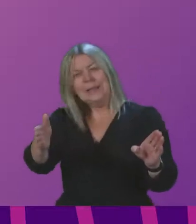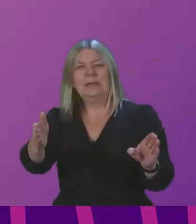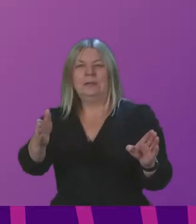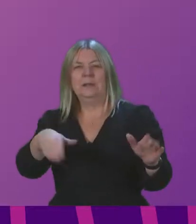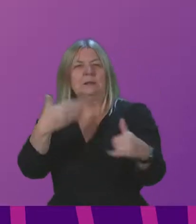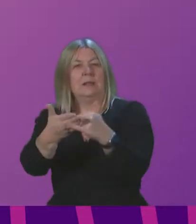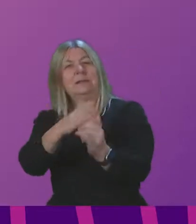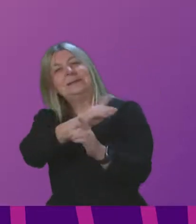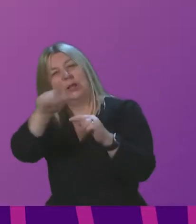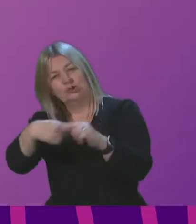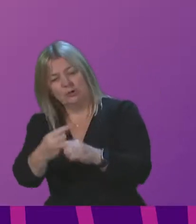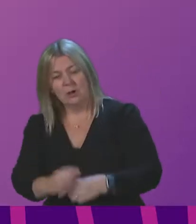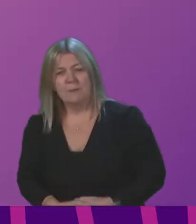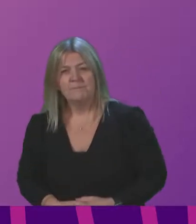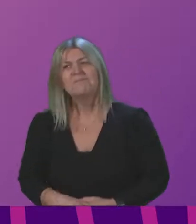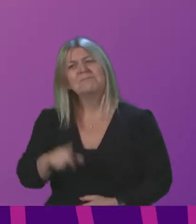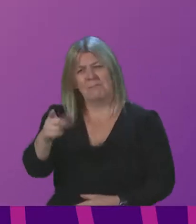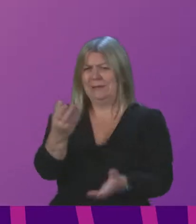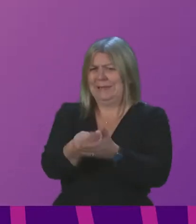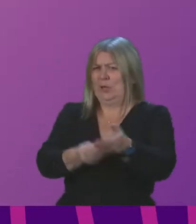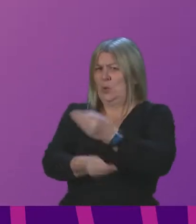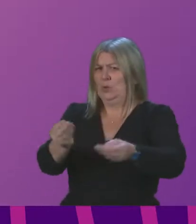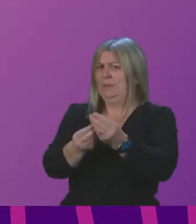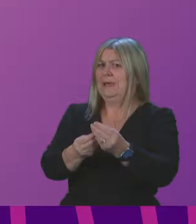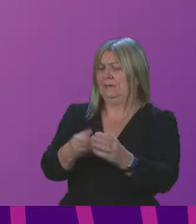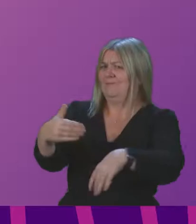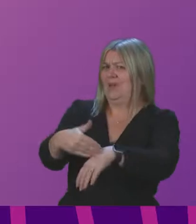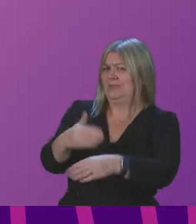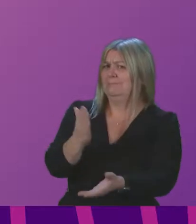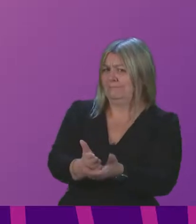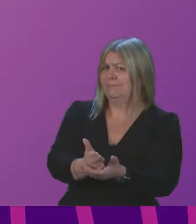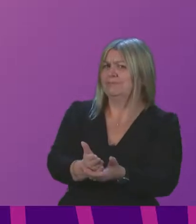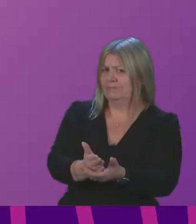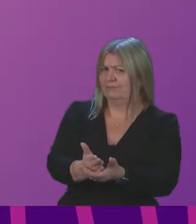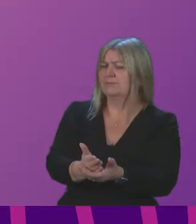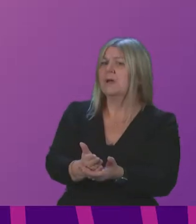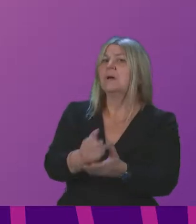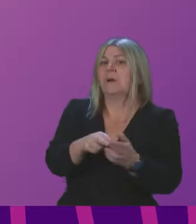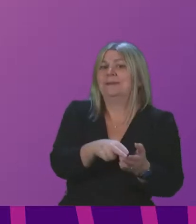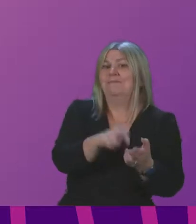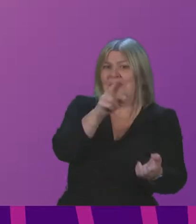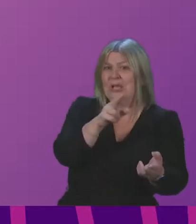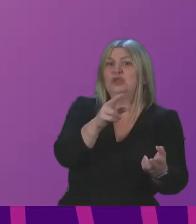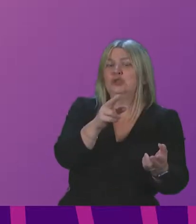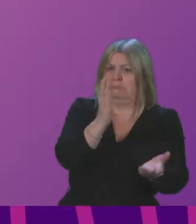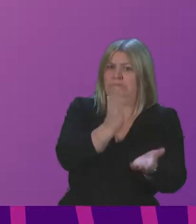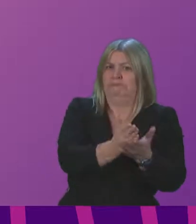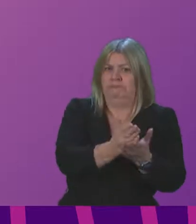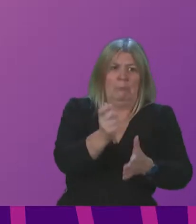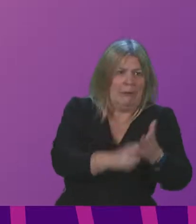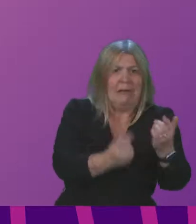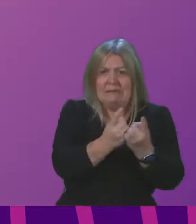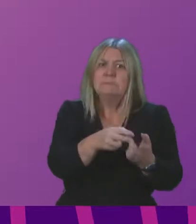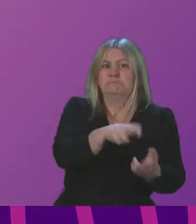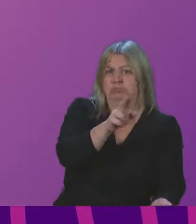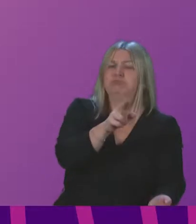However, while unemployment and economic scarring is predicted to be lower than anticipated last January, inflation has risen sharply, prompting fears of a cost